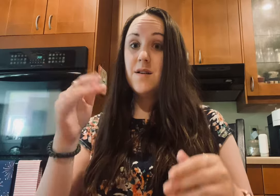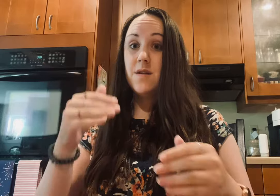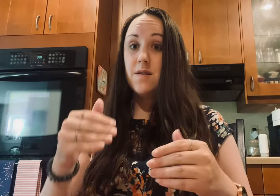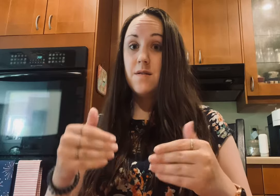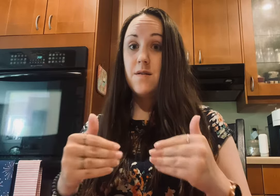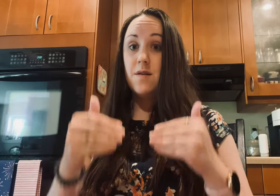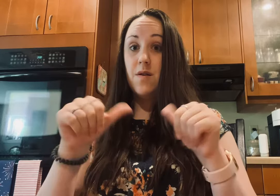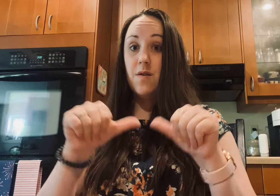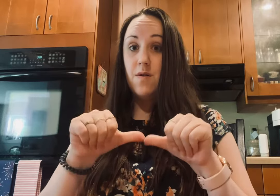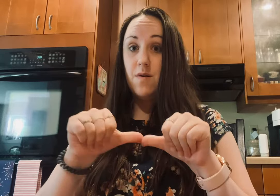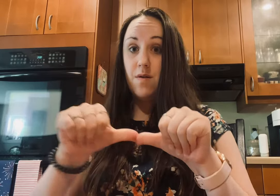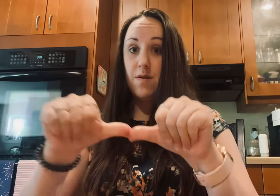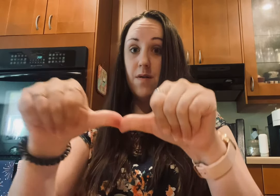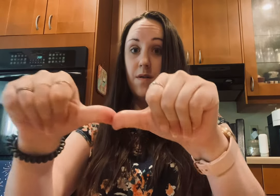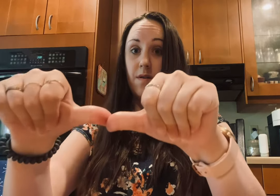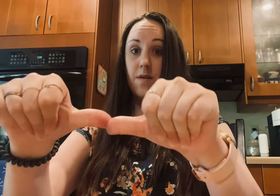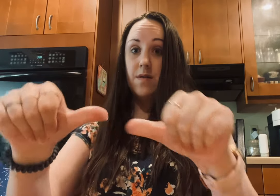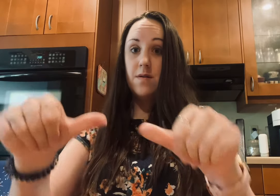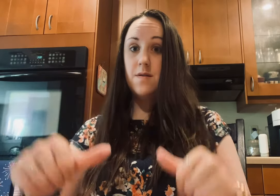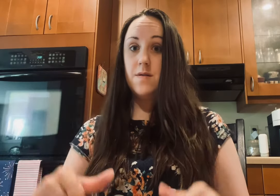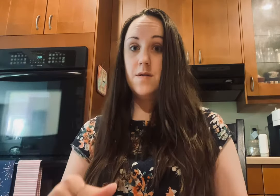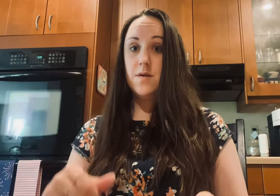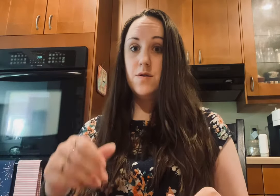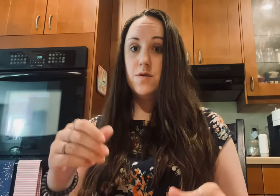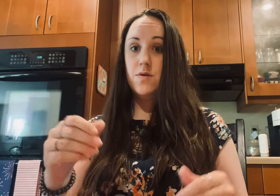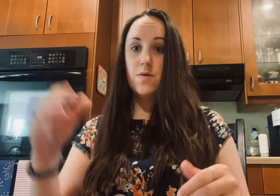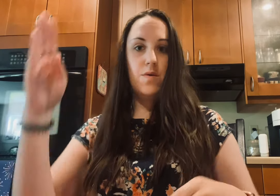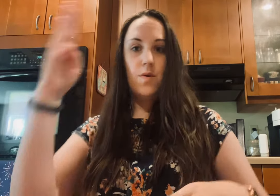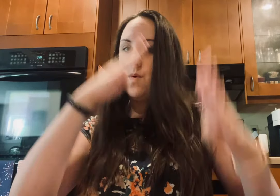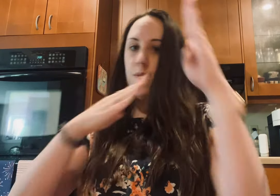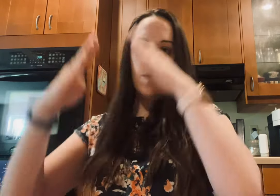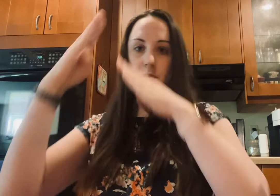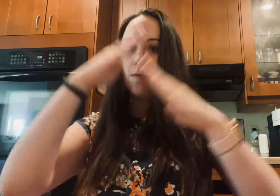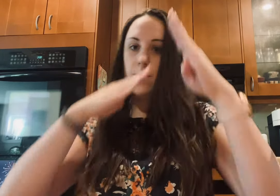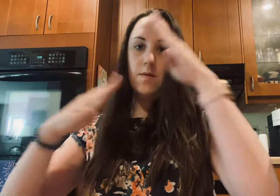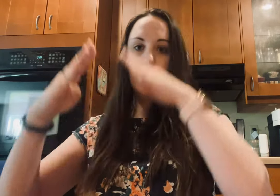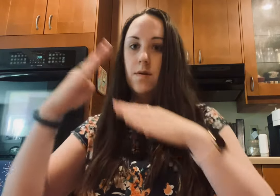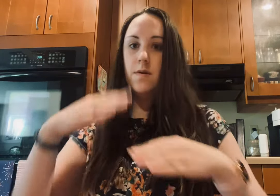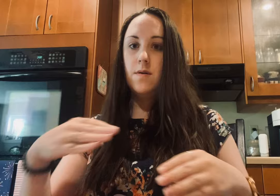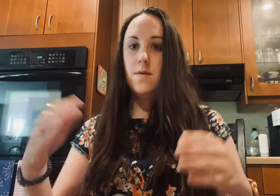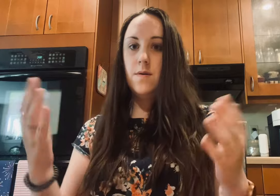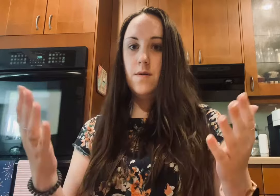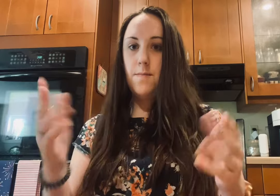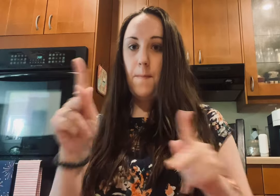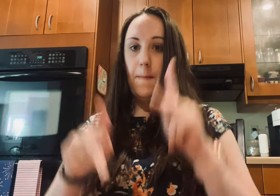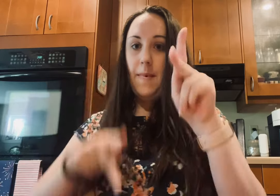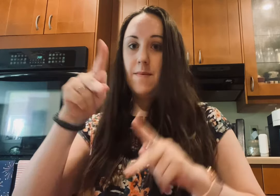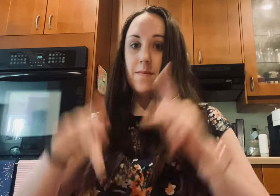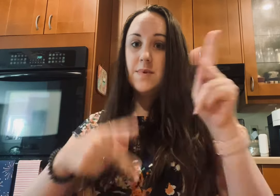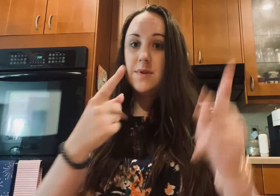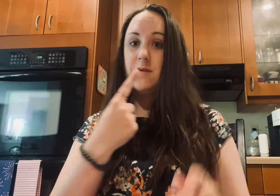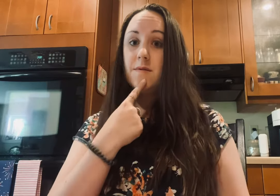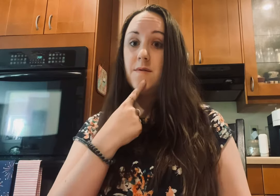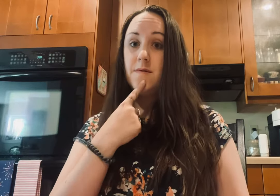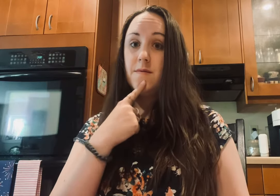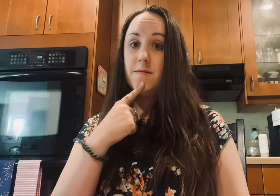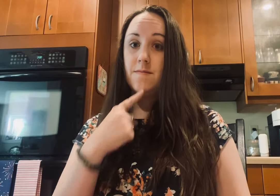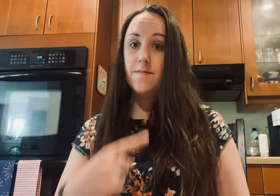So don't you worry about what people say Who knows where the wind may blow For an ordinary